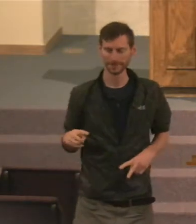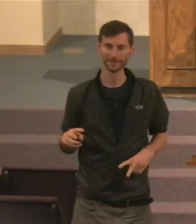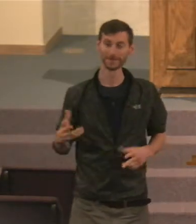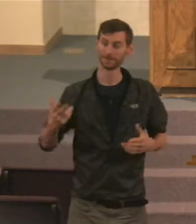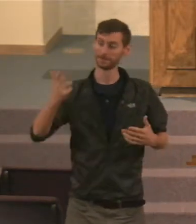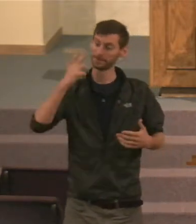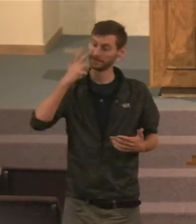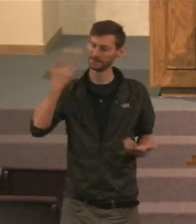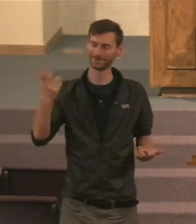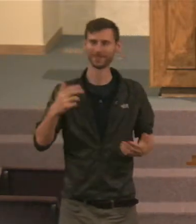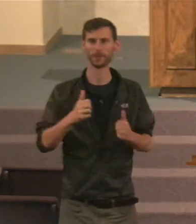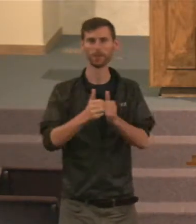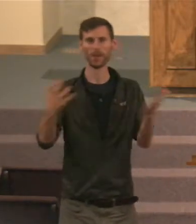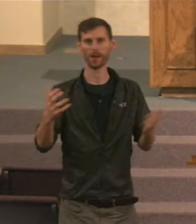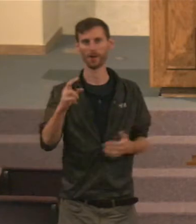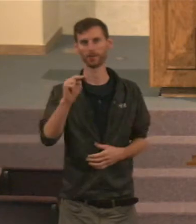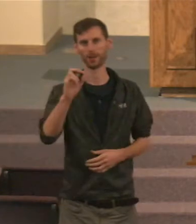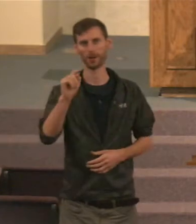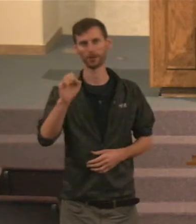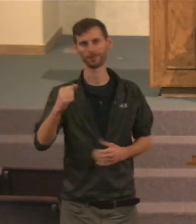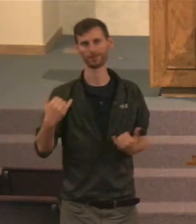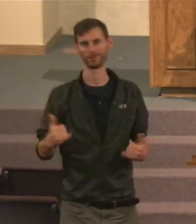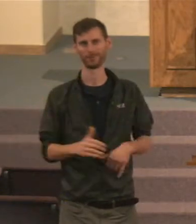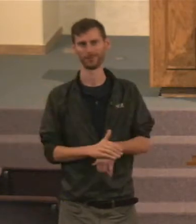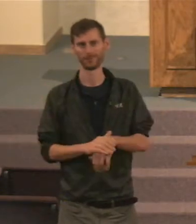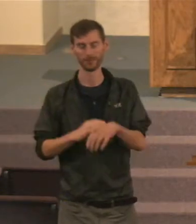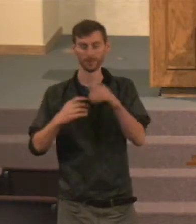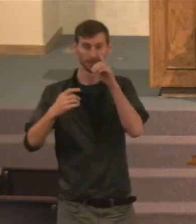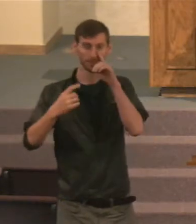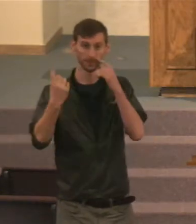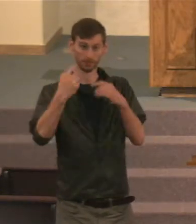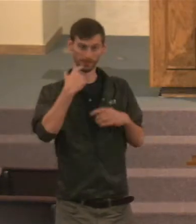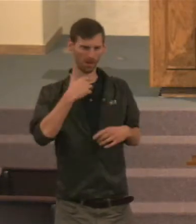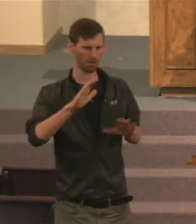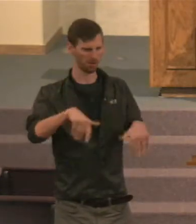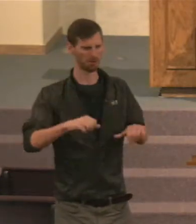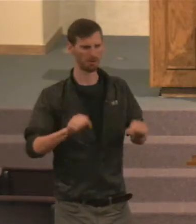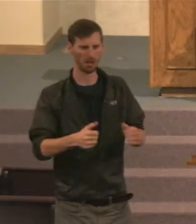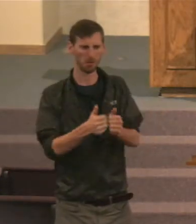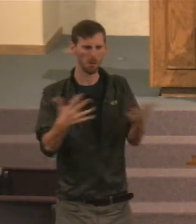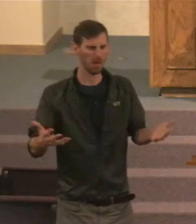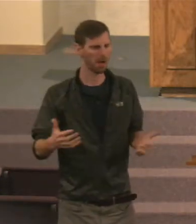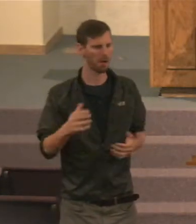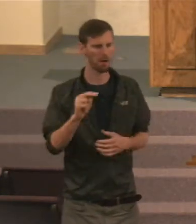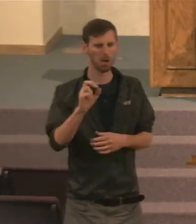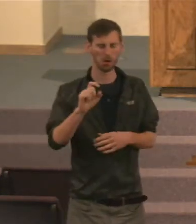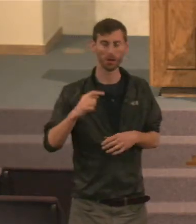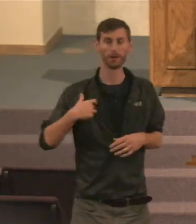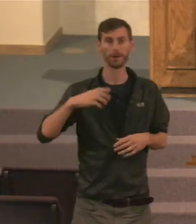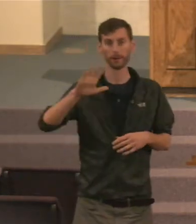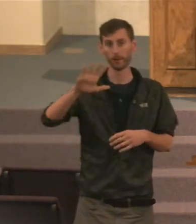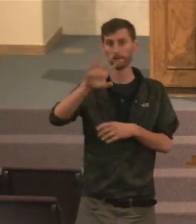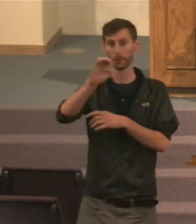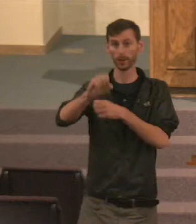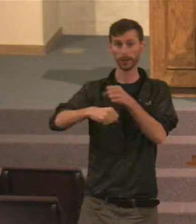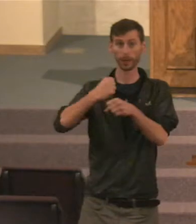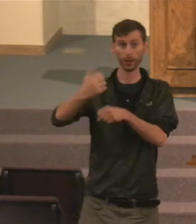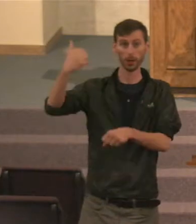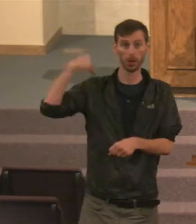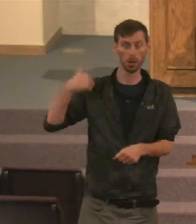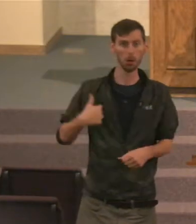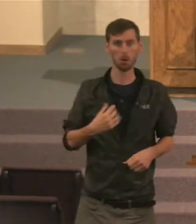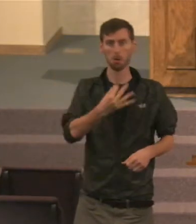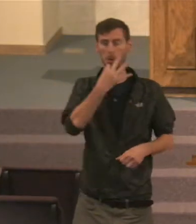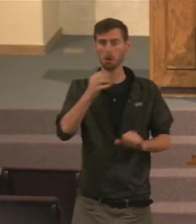Somebody told me, I well, you can do it without notes. And I said, well, 40 years ago, I could have. But, you know, one of the things we talked about here is about